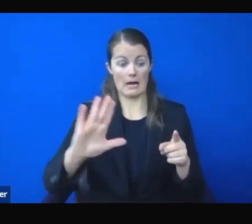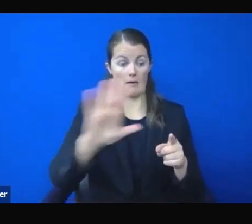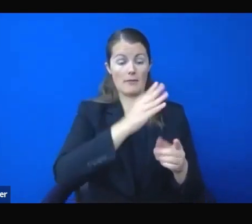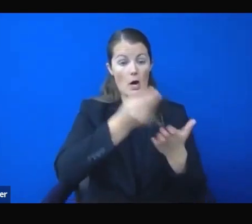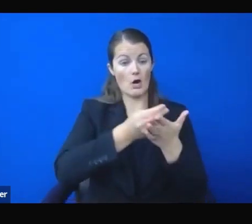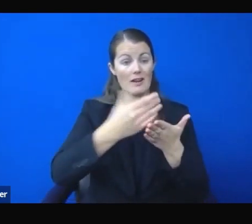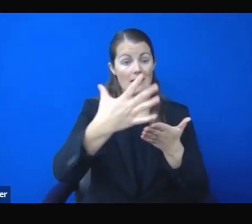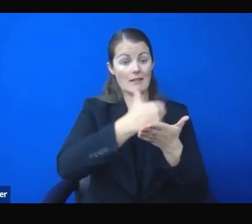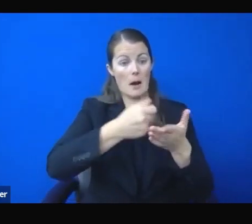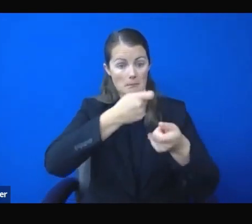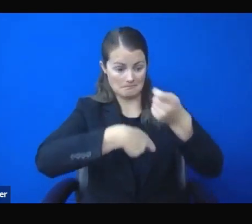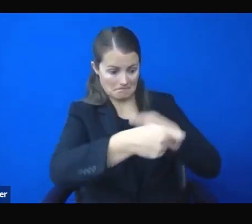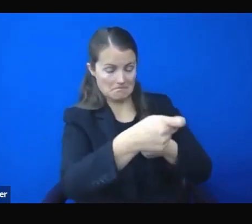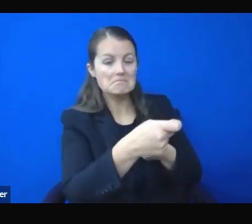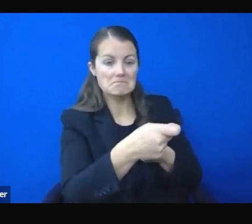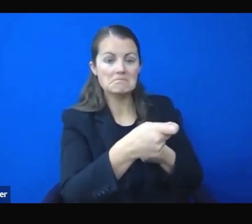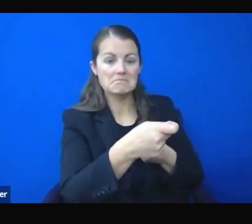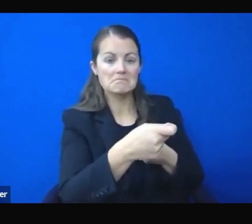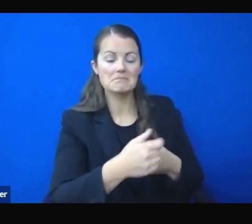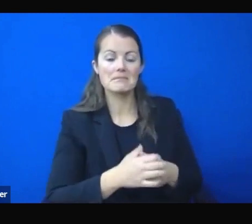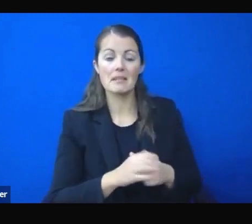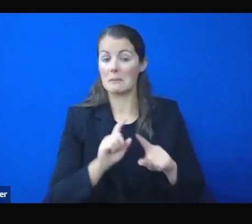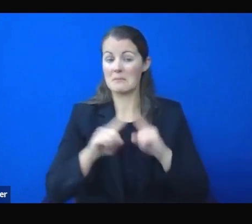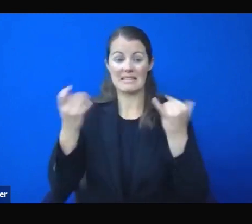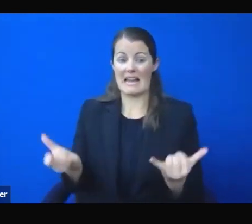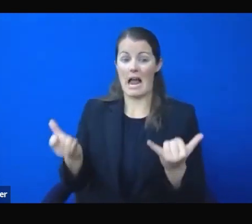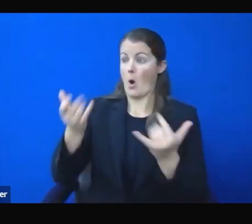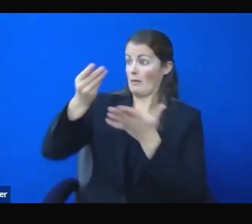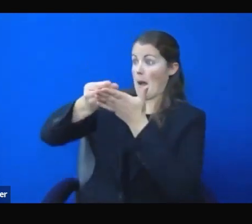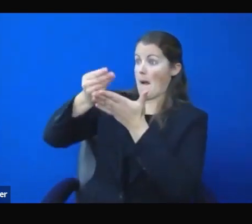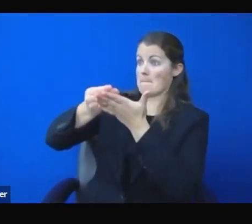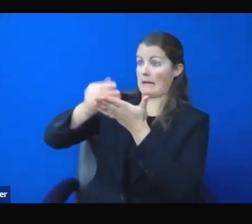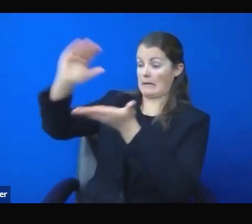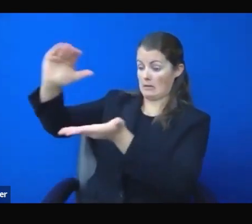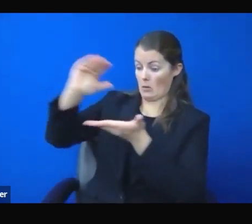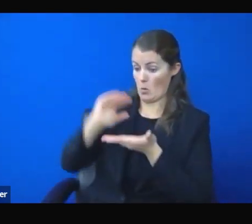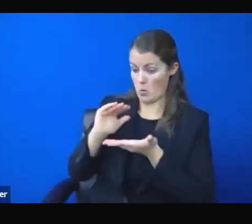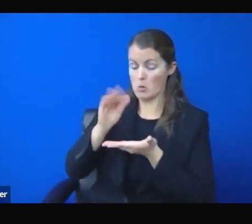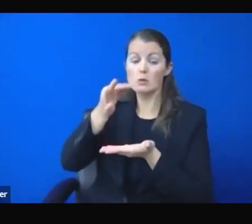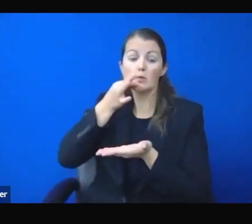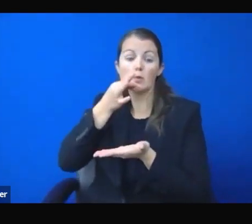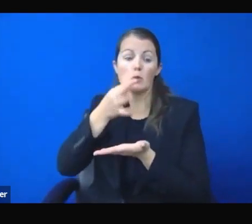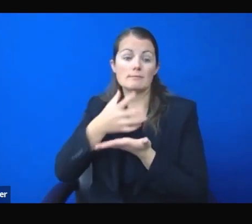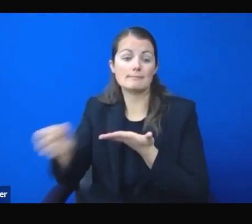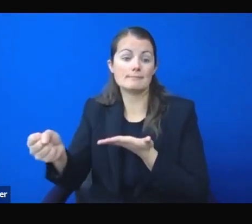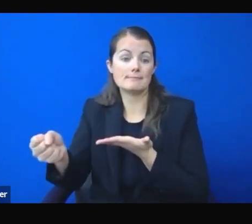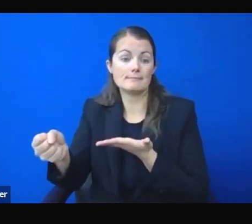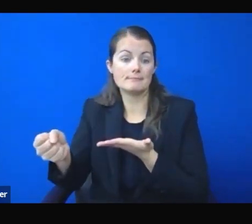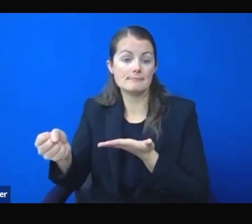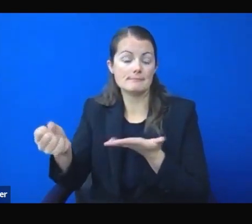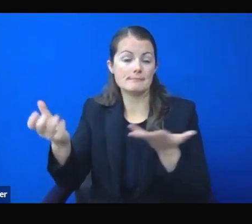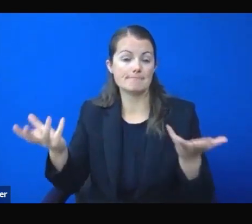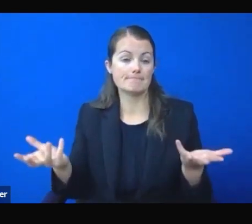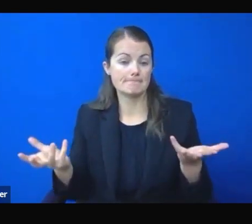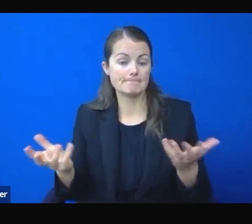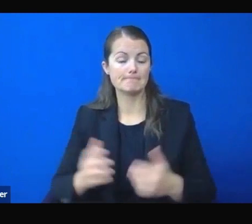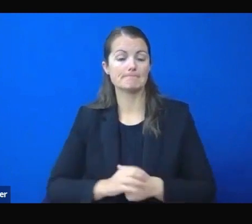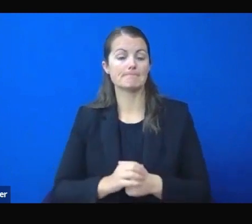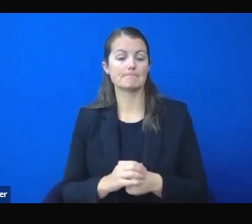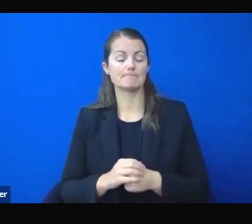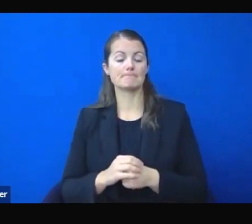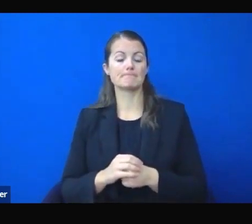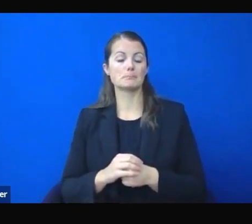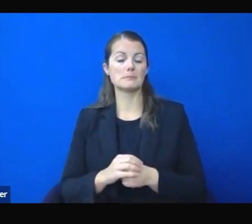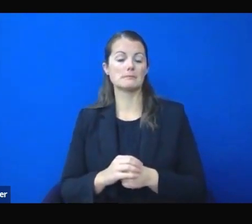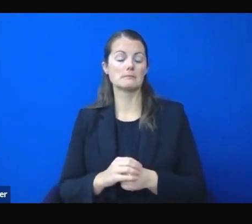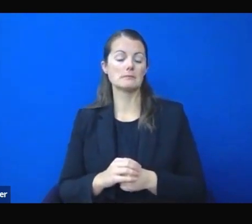reality no longer exists. In the spring, at the time Nevada and states across the country were under stay-at-home orders, many